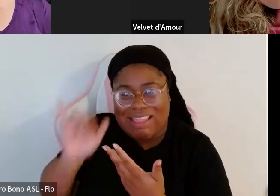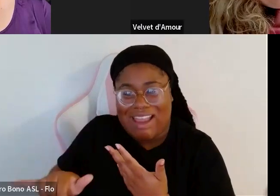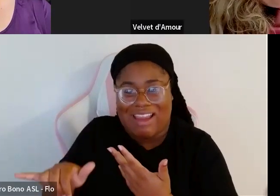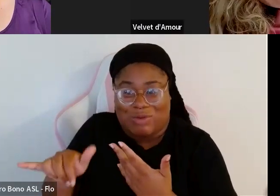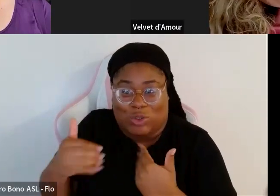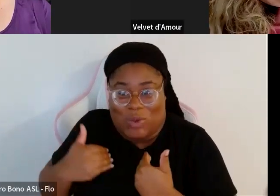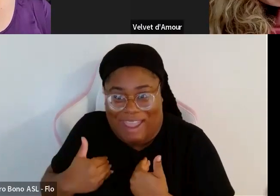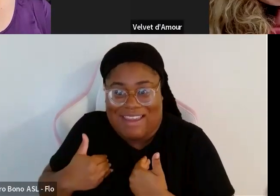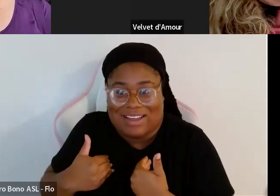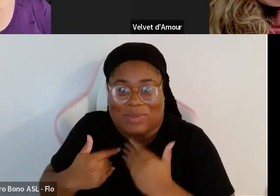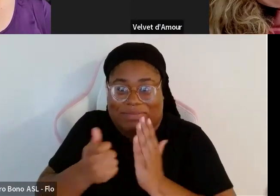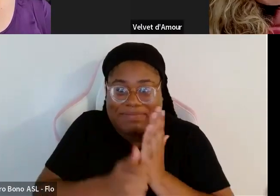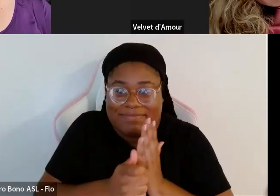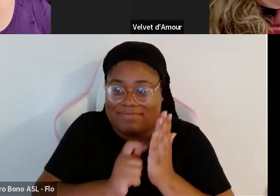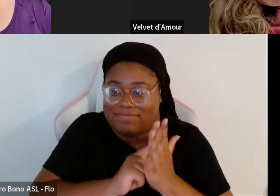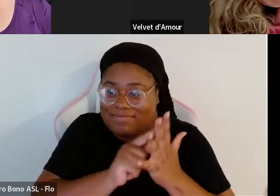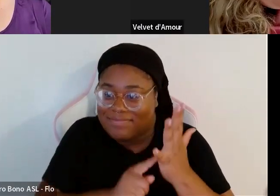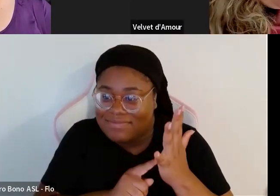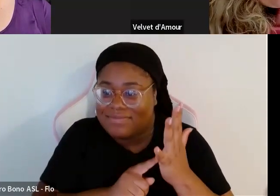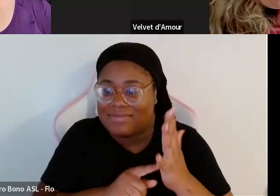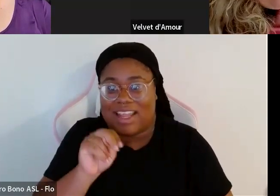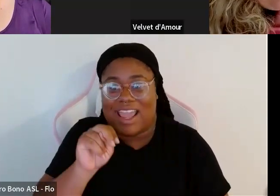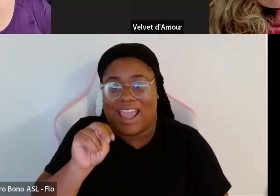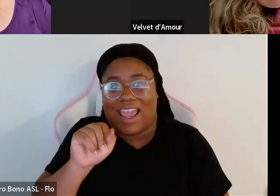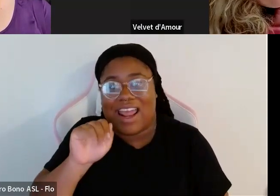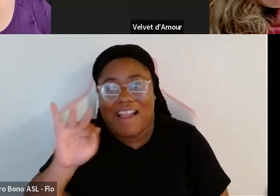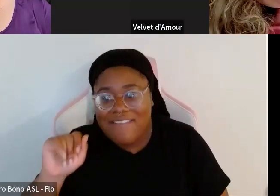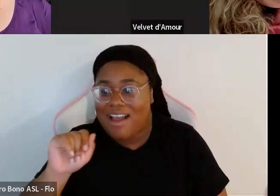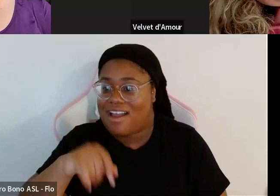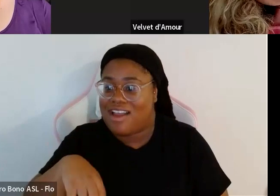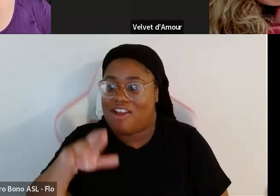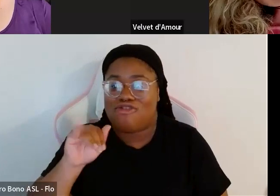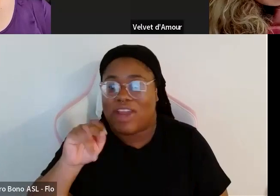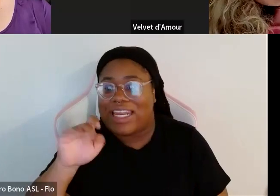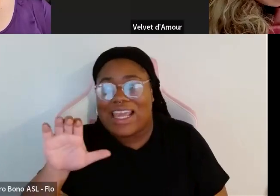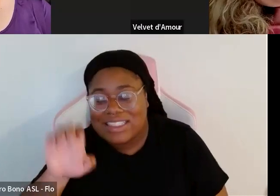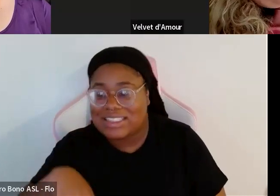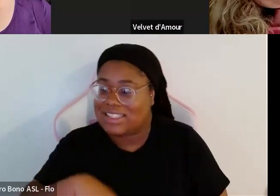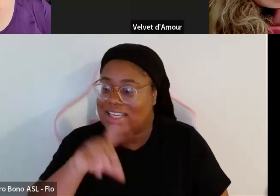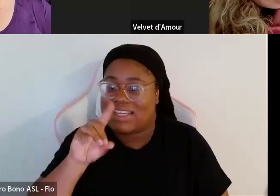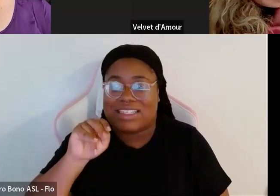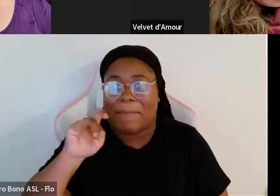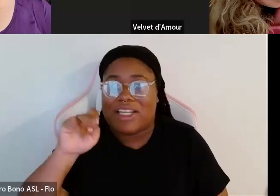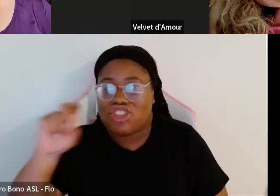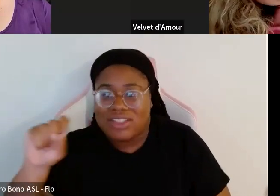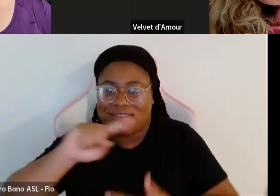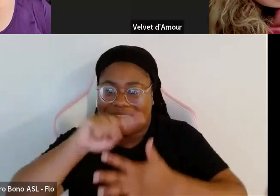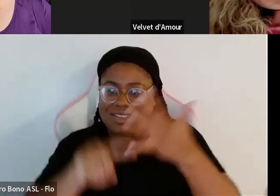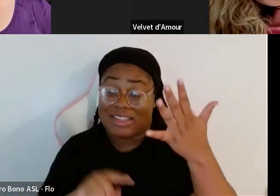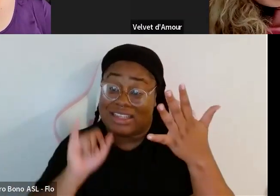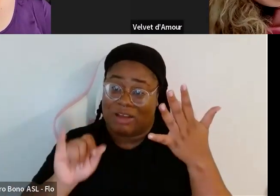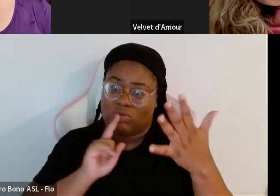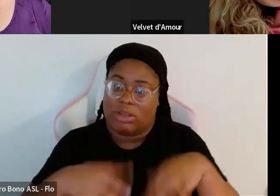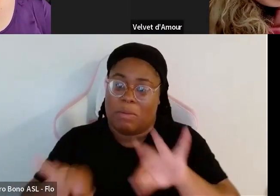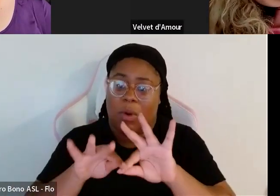what you had you know and I think that that's part of why I create Voluptu because even previous to making Voluptu I mean there were